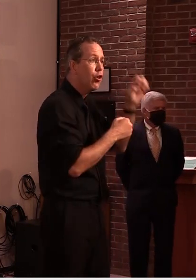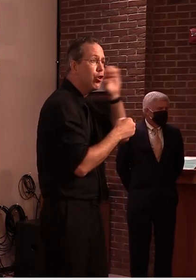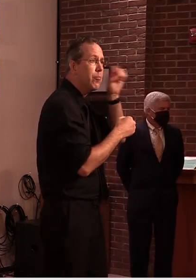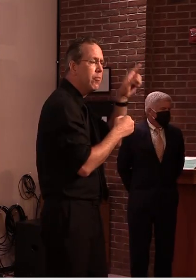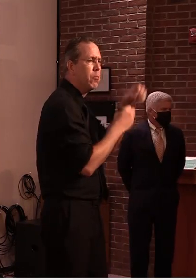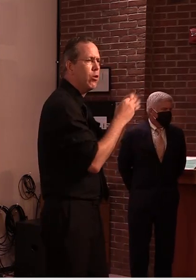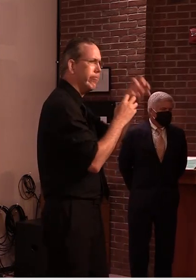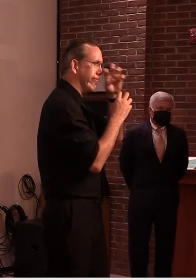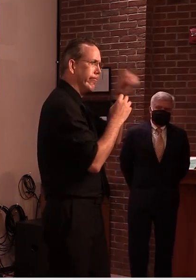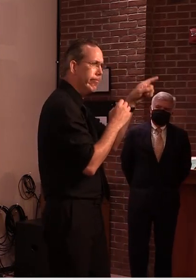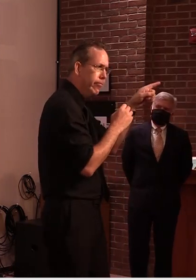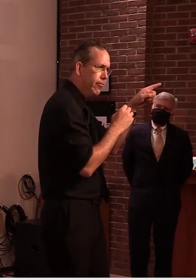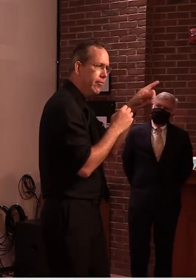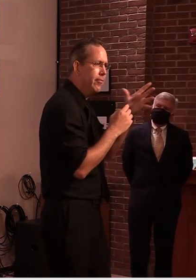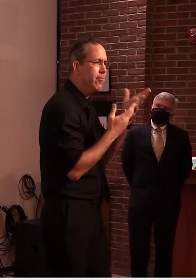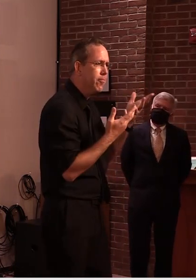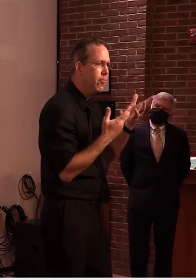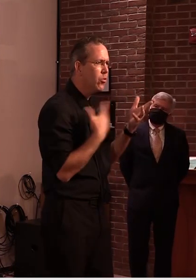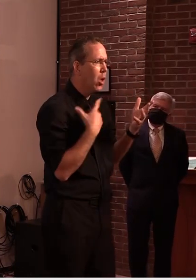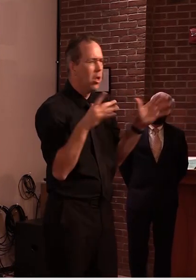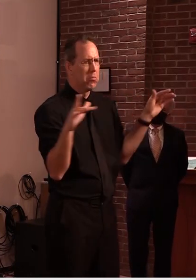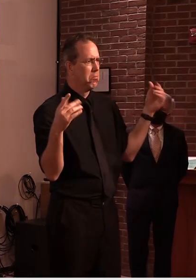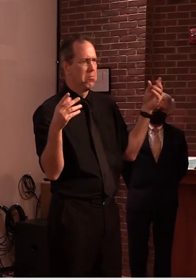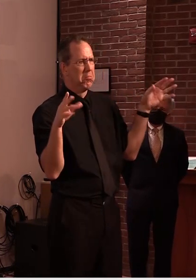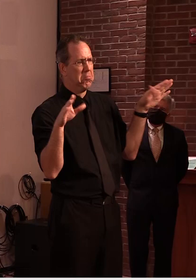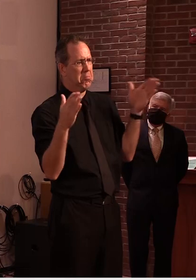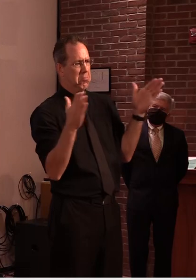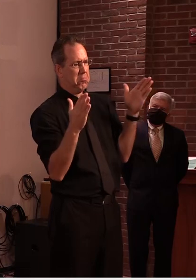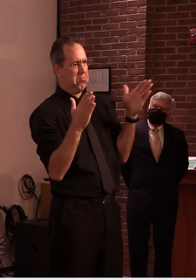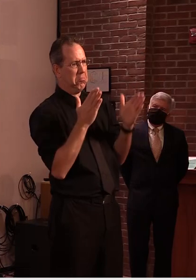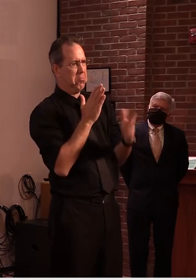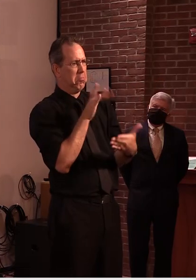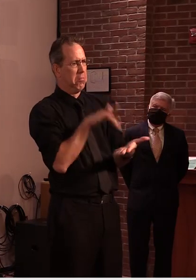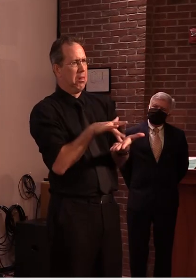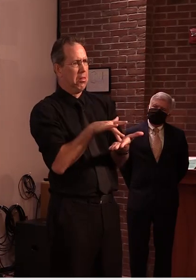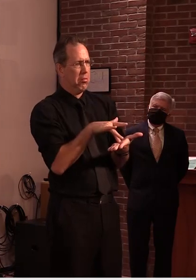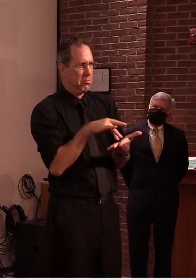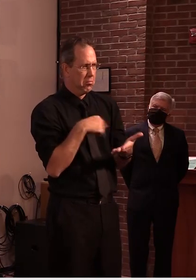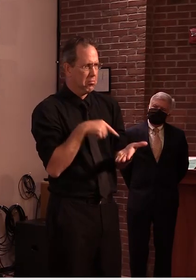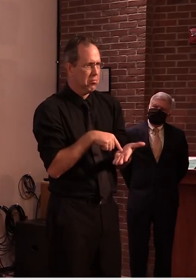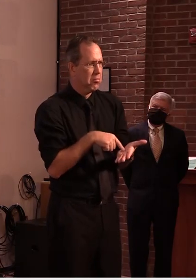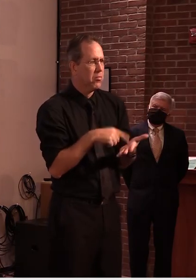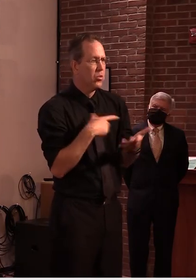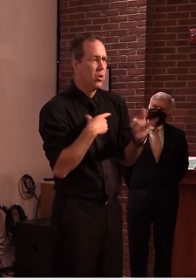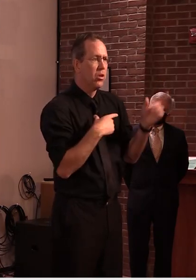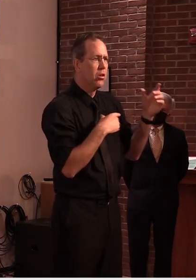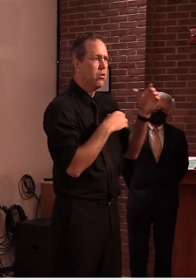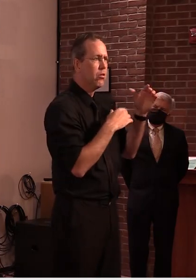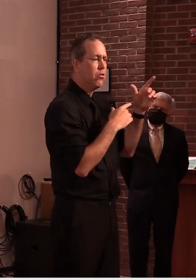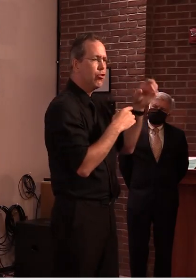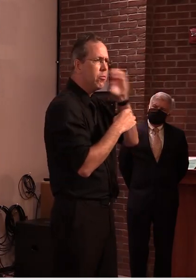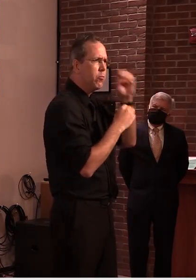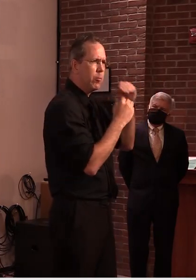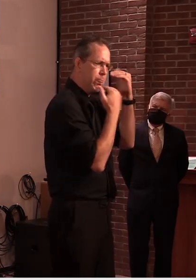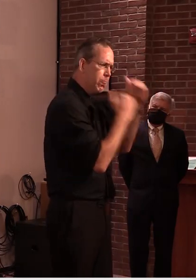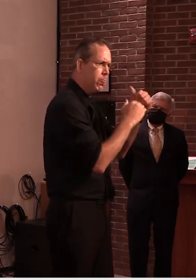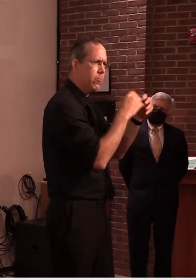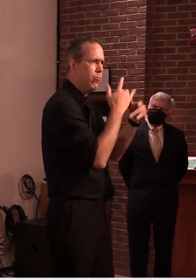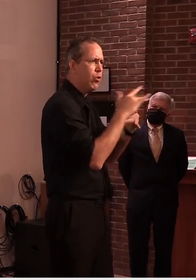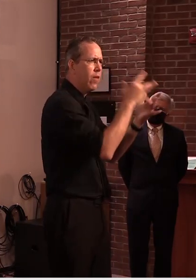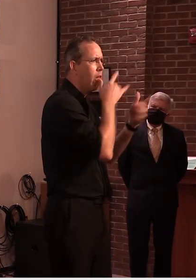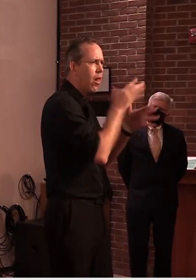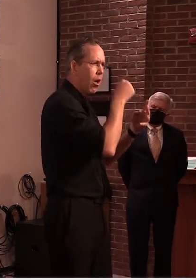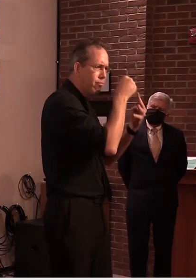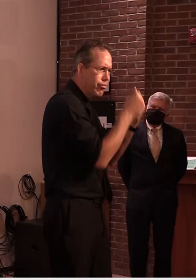standard more counties would be shut off to travel to vermont without a quarantine but under the new york standard almost every county in our travel map would have been open